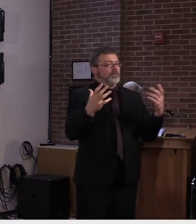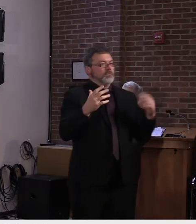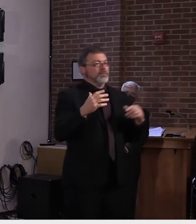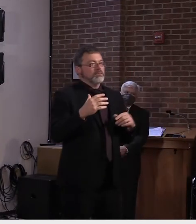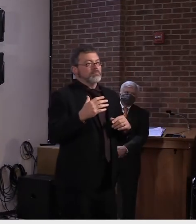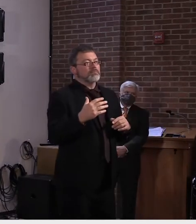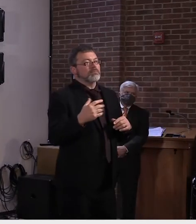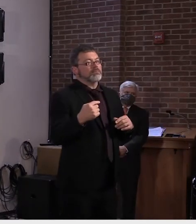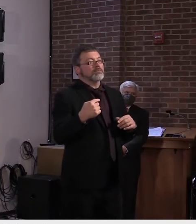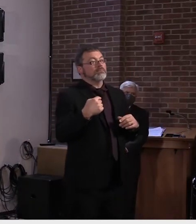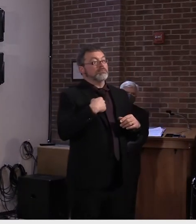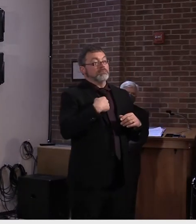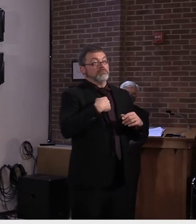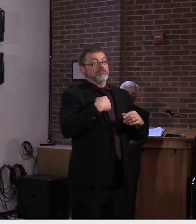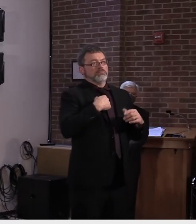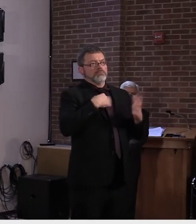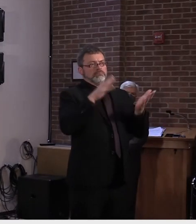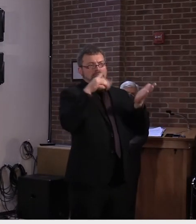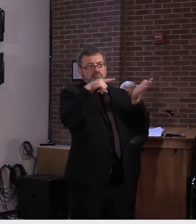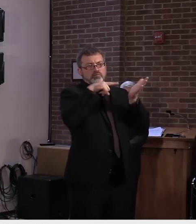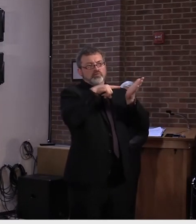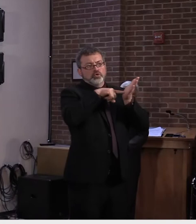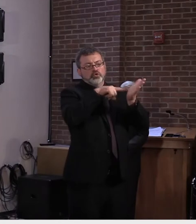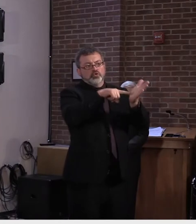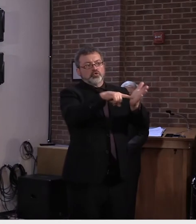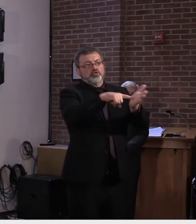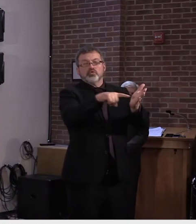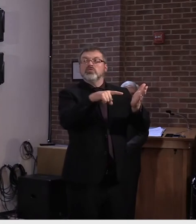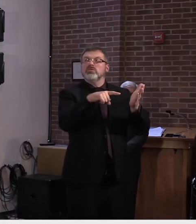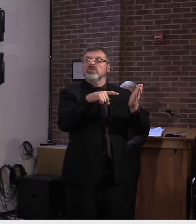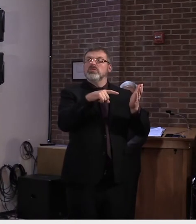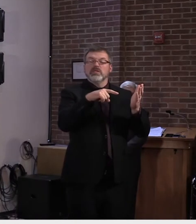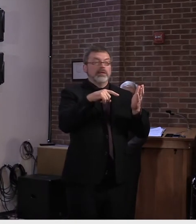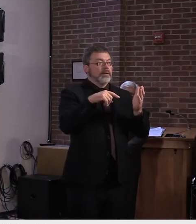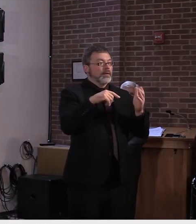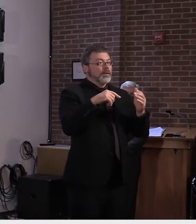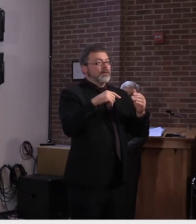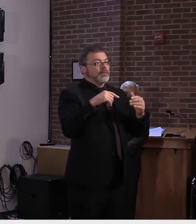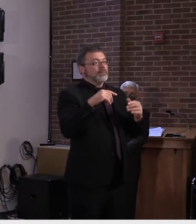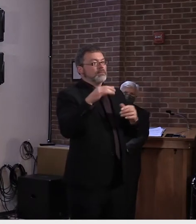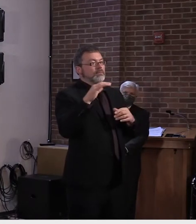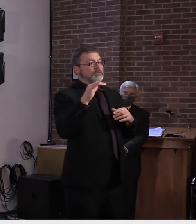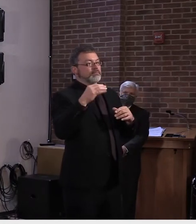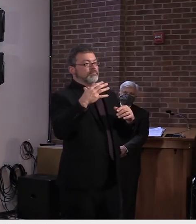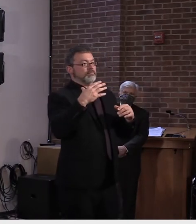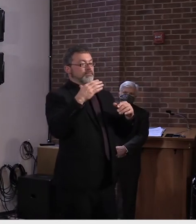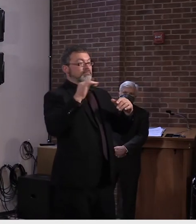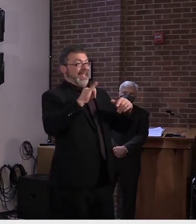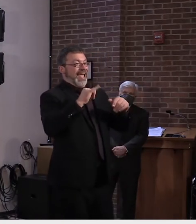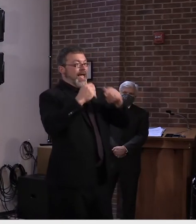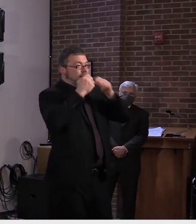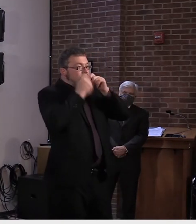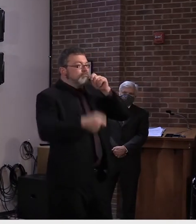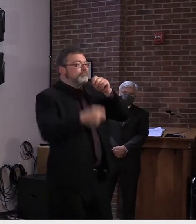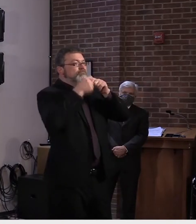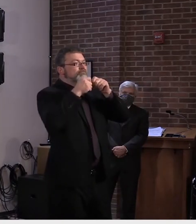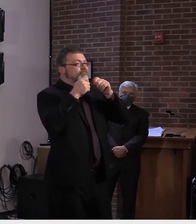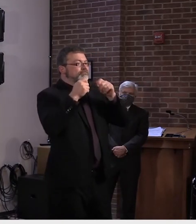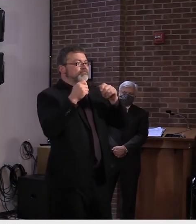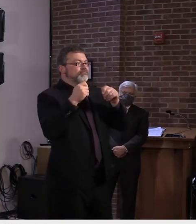as opposed to actually focusing on the data, wouldn't be enough to say don't use those kinds of masks either.